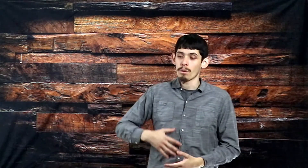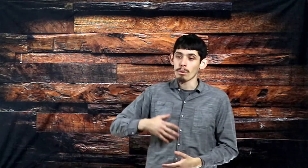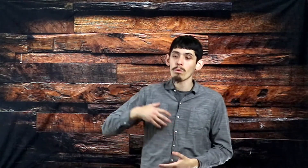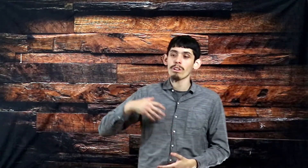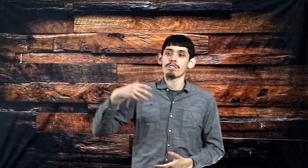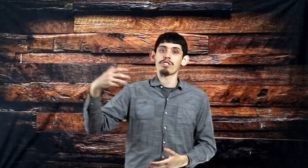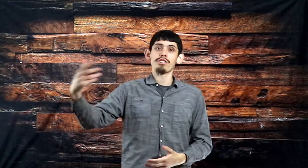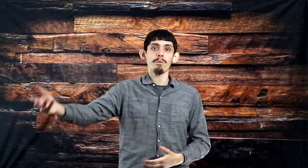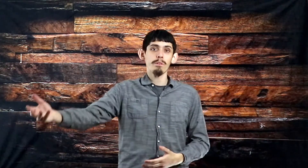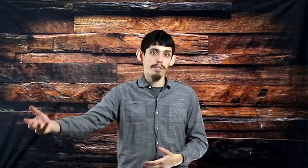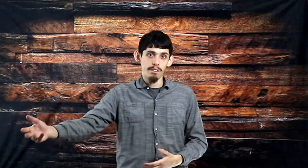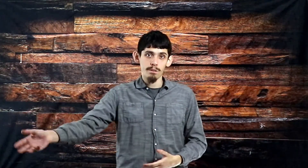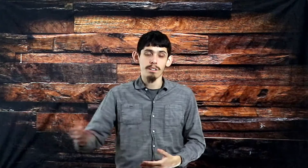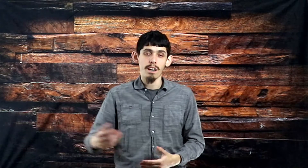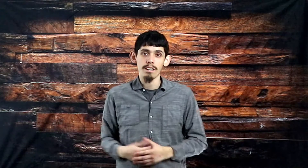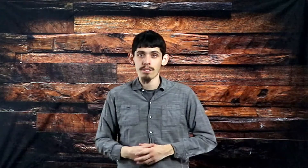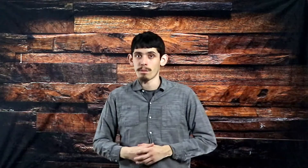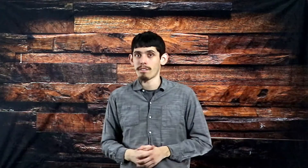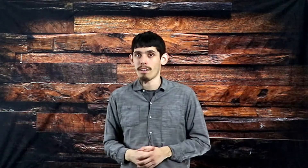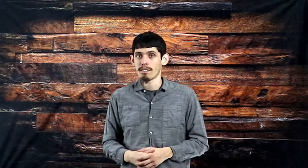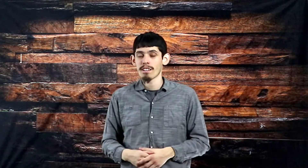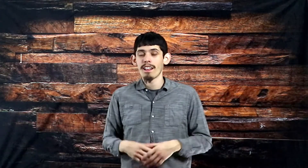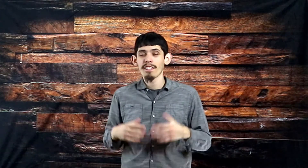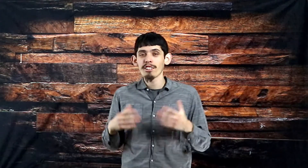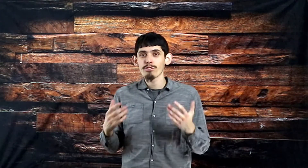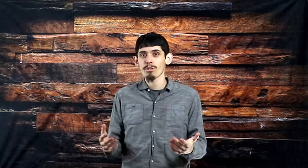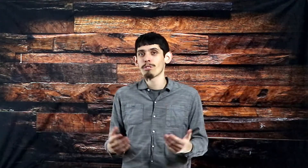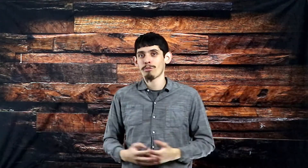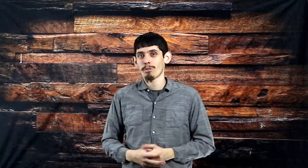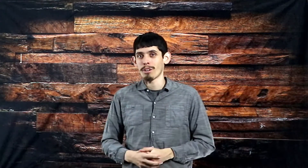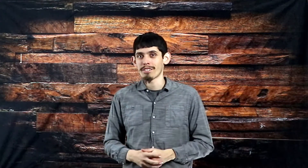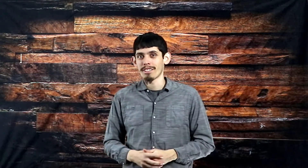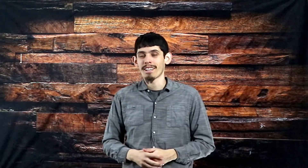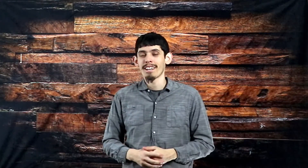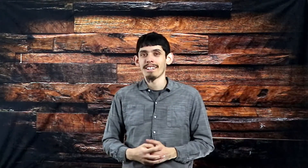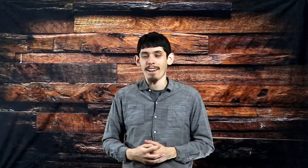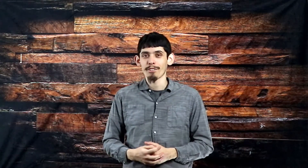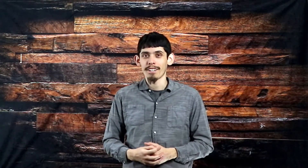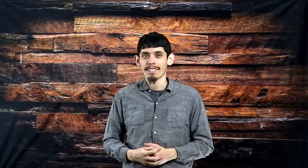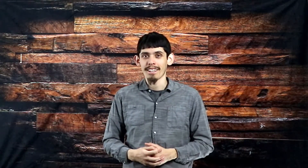we want to share with others what God has shared with us. Thank you so much for watching. Have a great day.